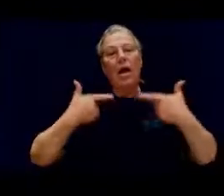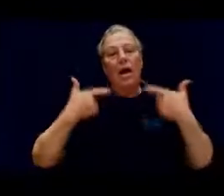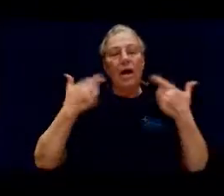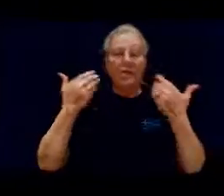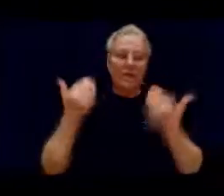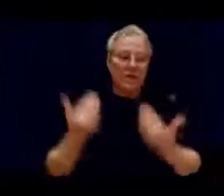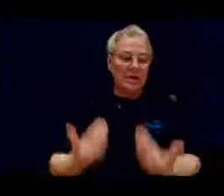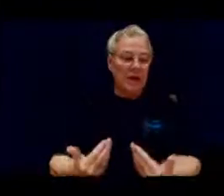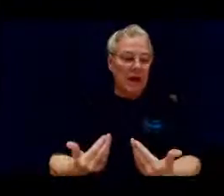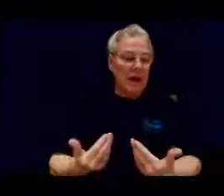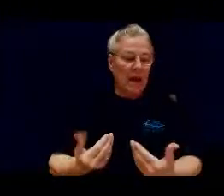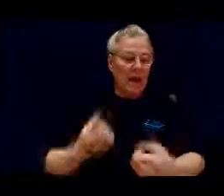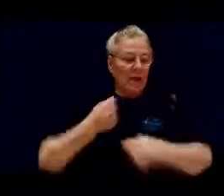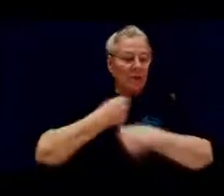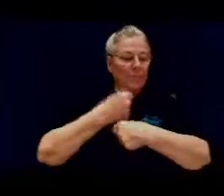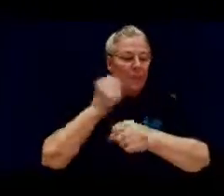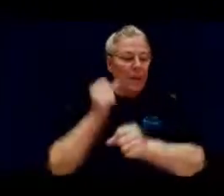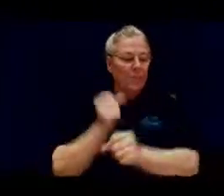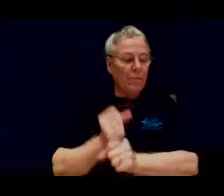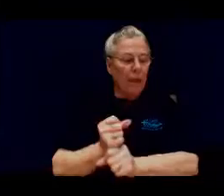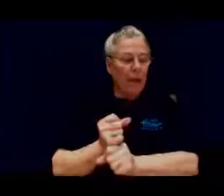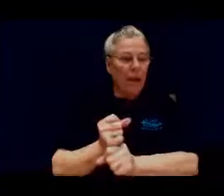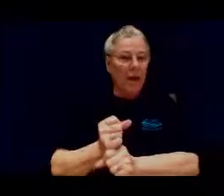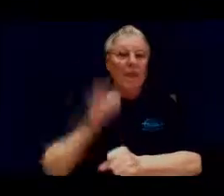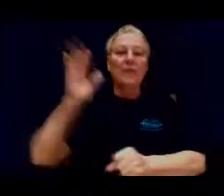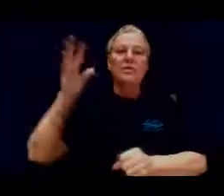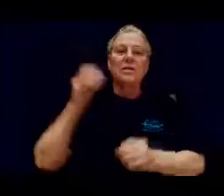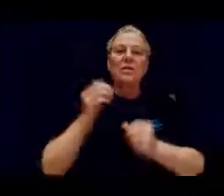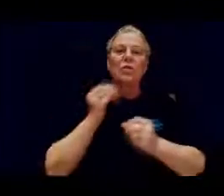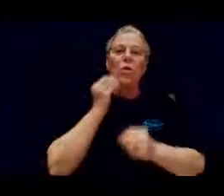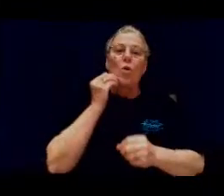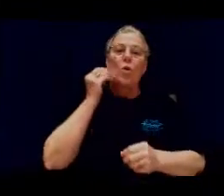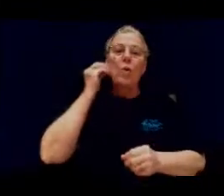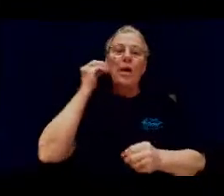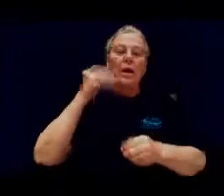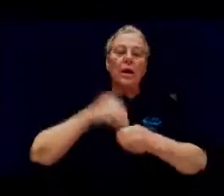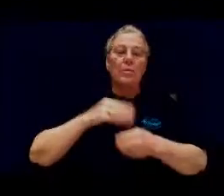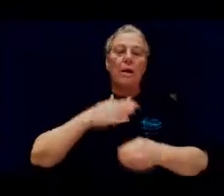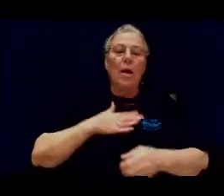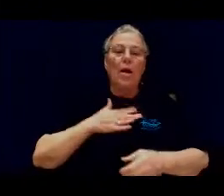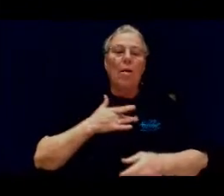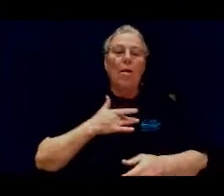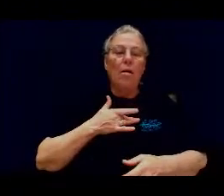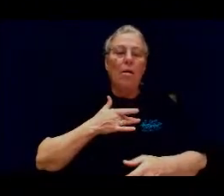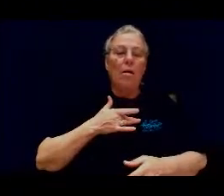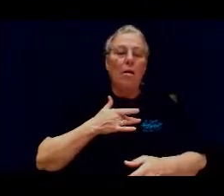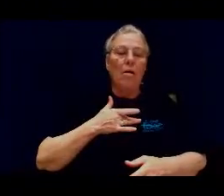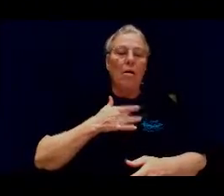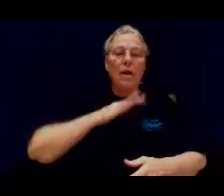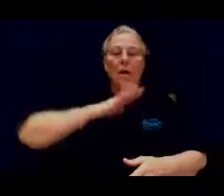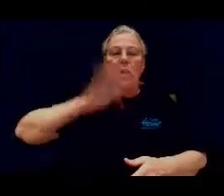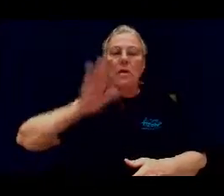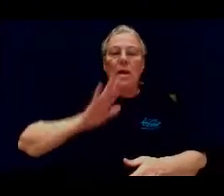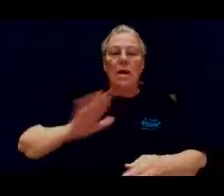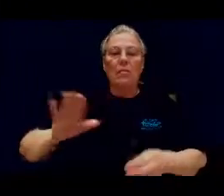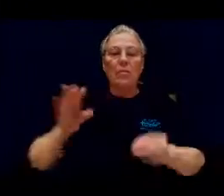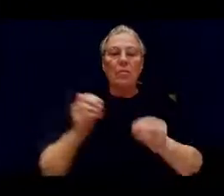today makes his home in my heart never never